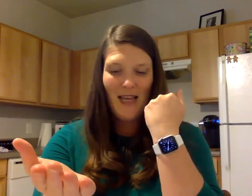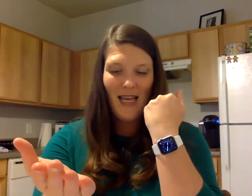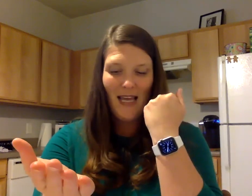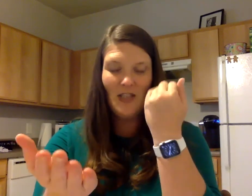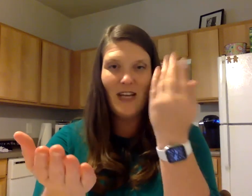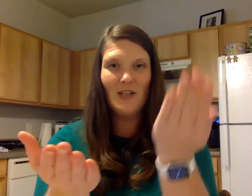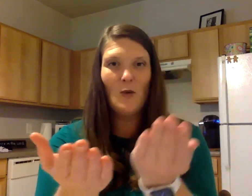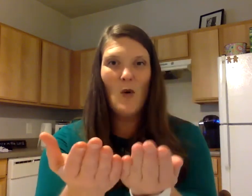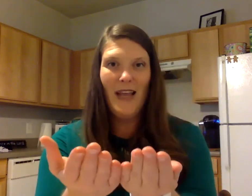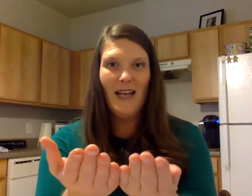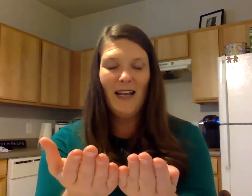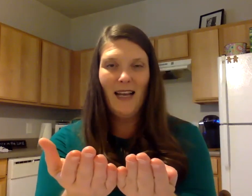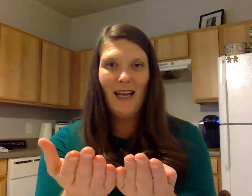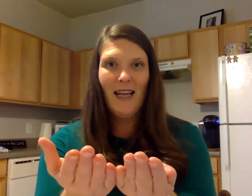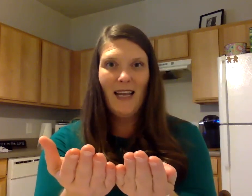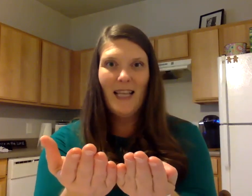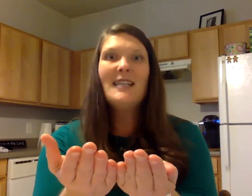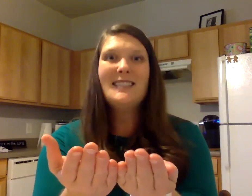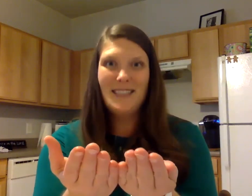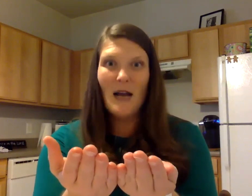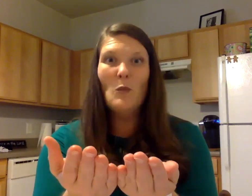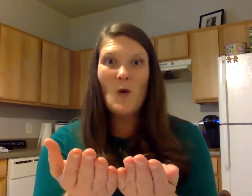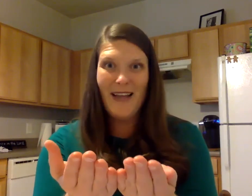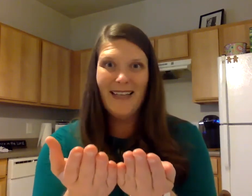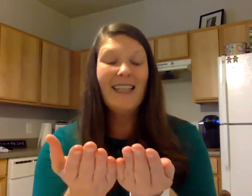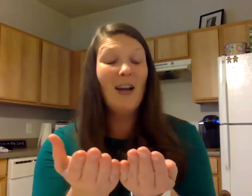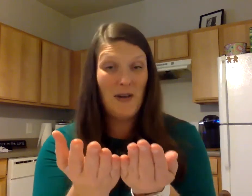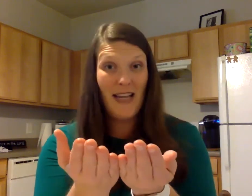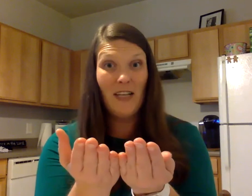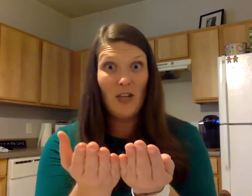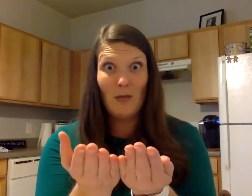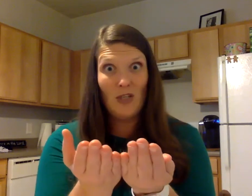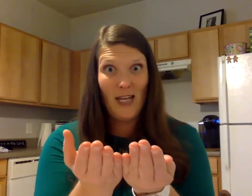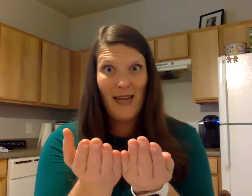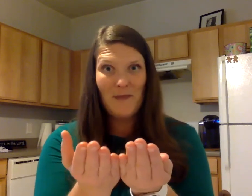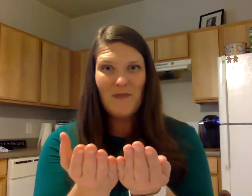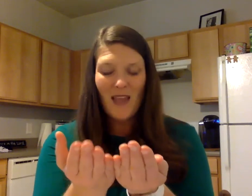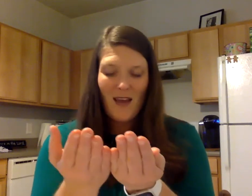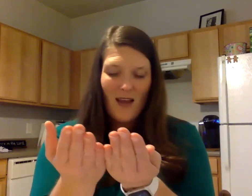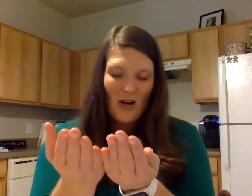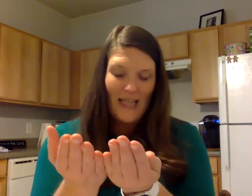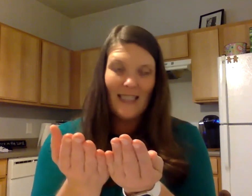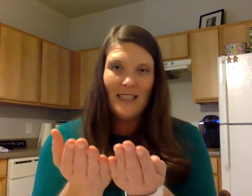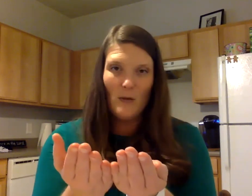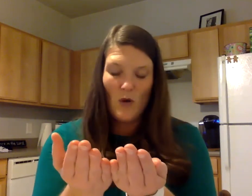And change it to one. Someone. Someone. right. Good job. Did you get it? All right. Say someone.